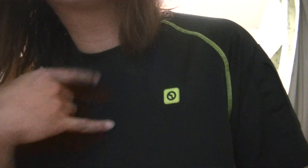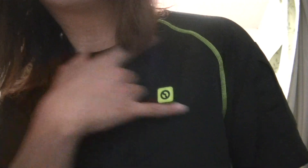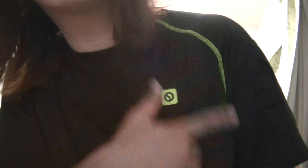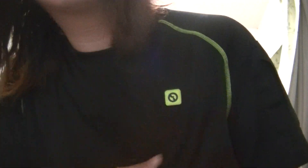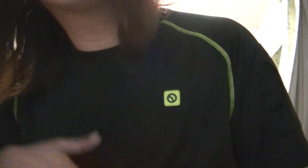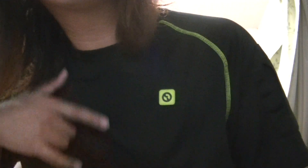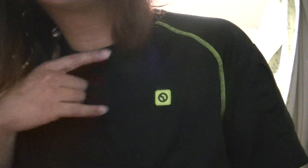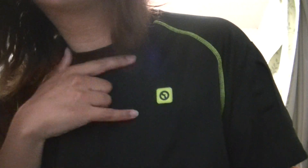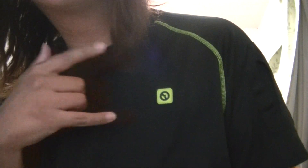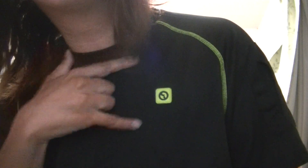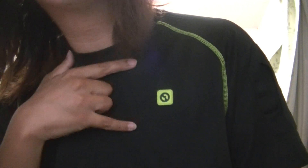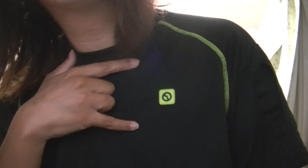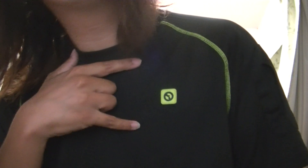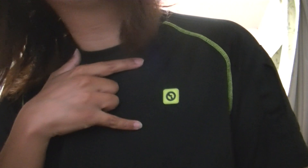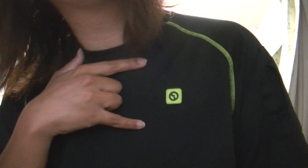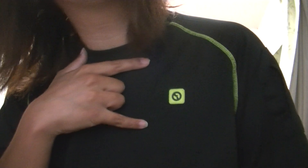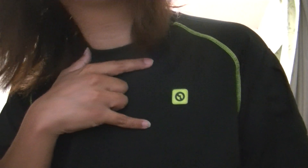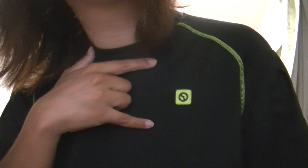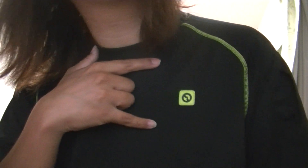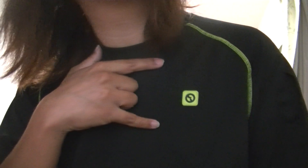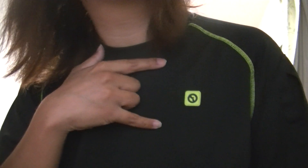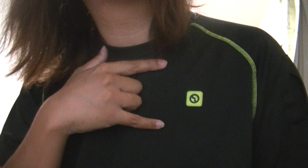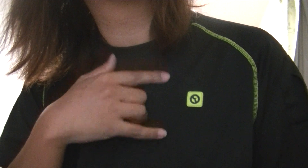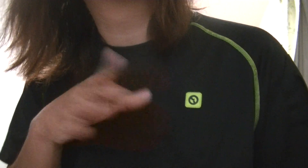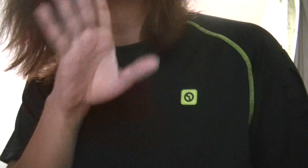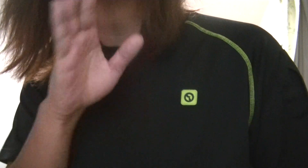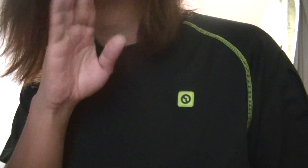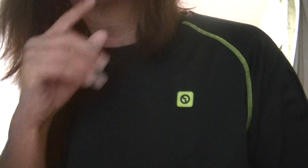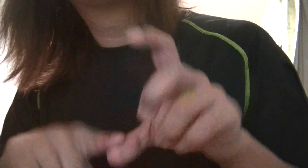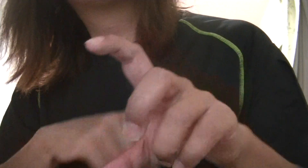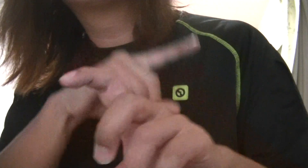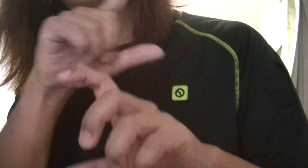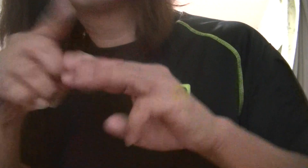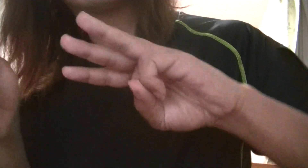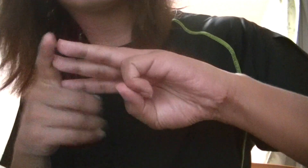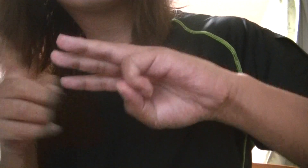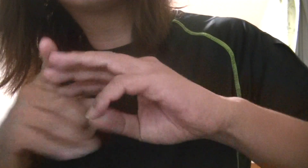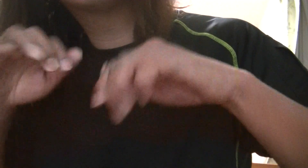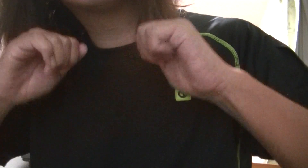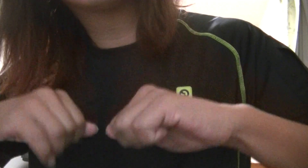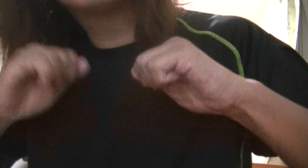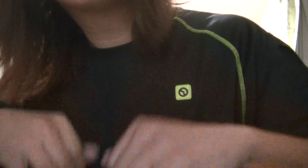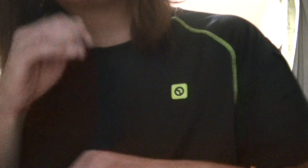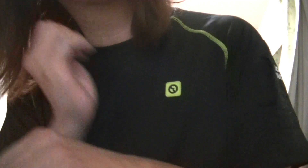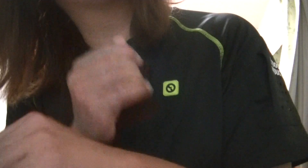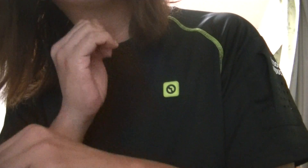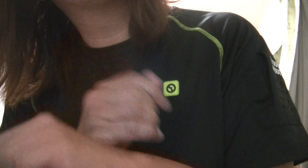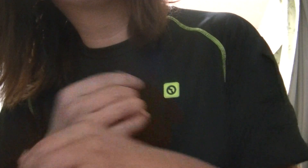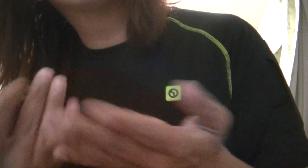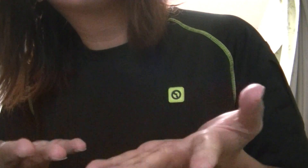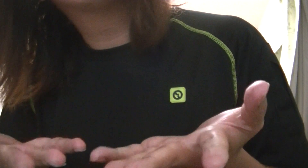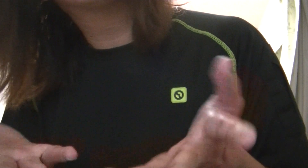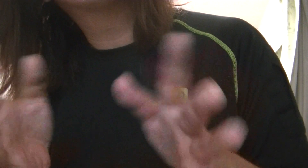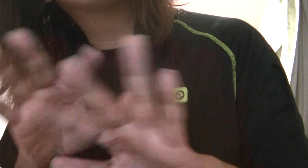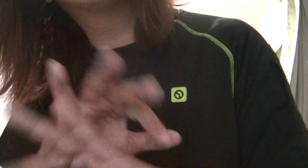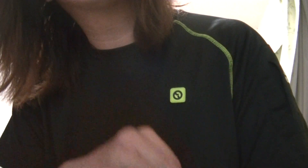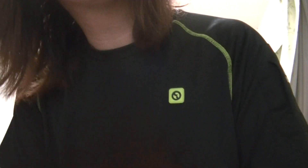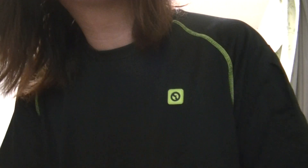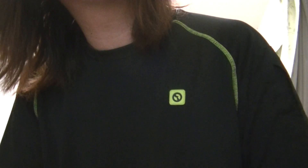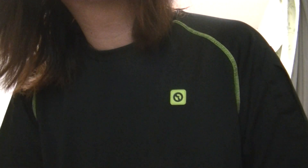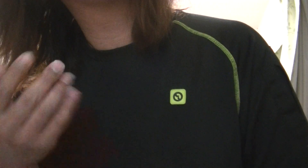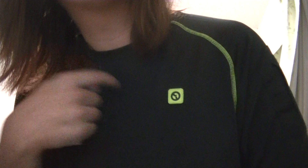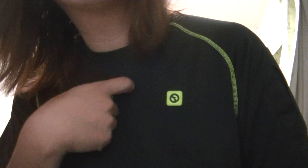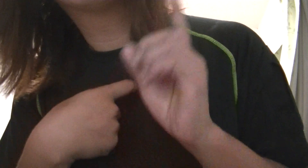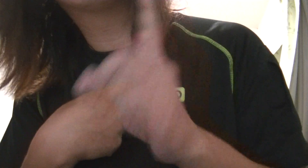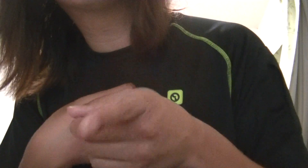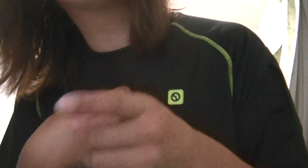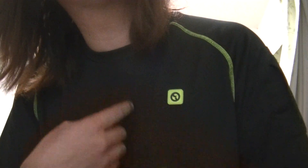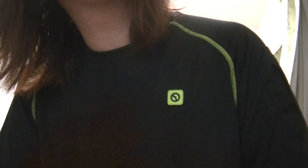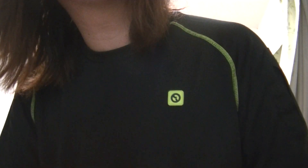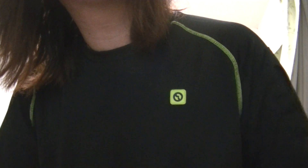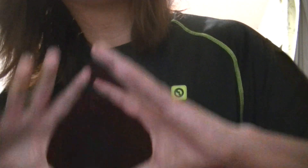are